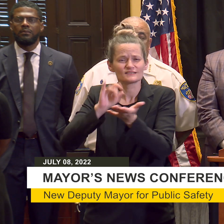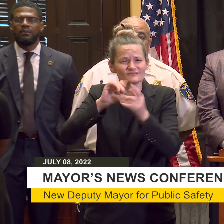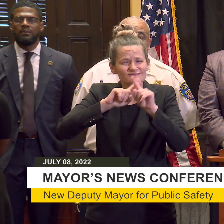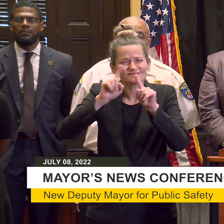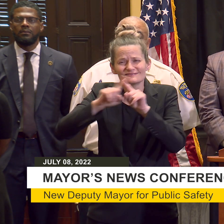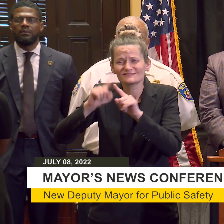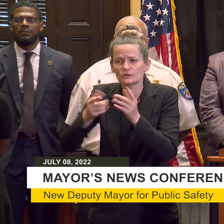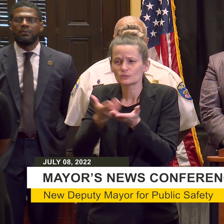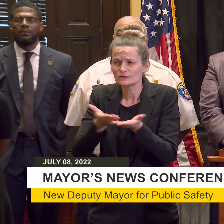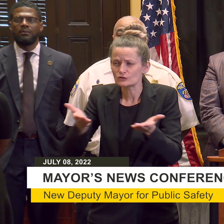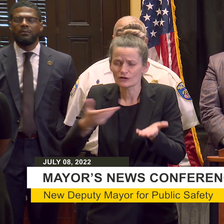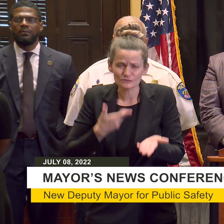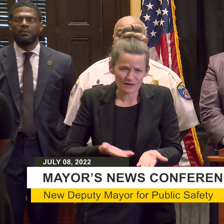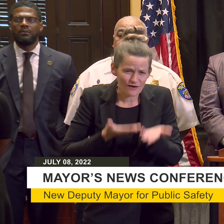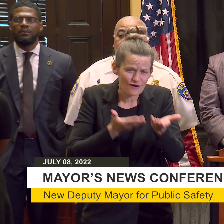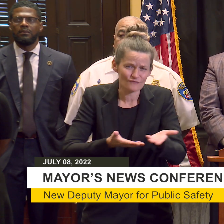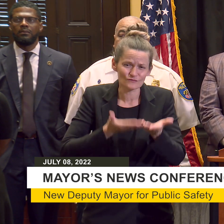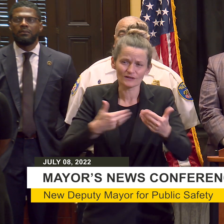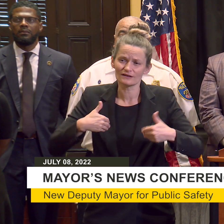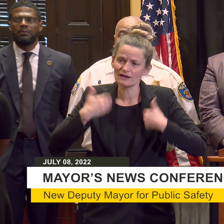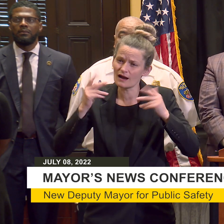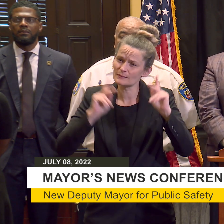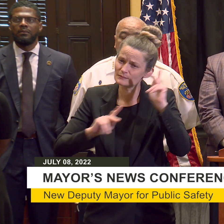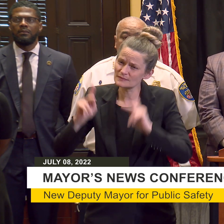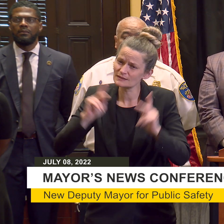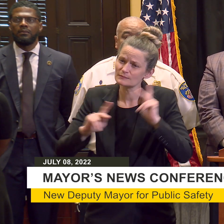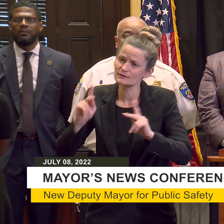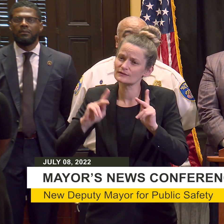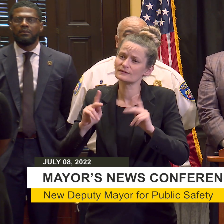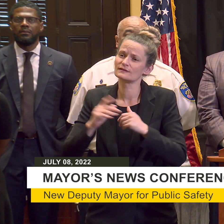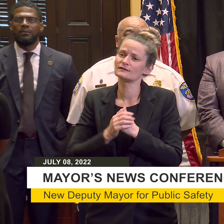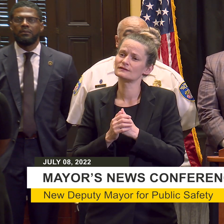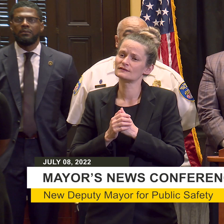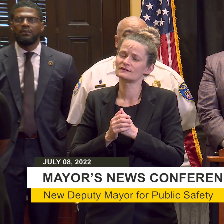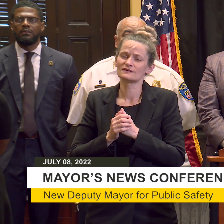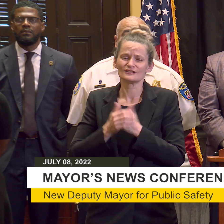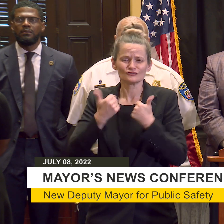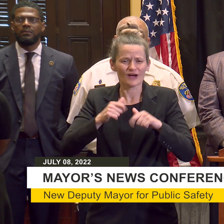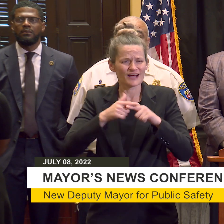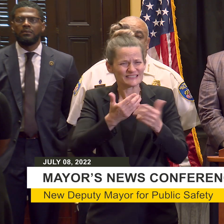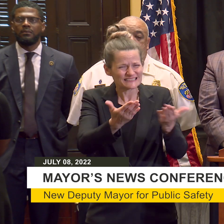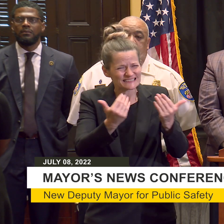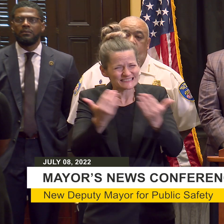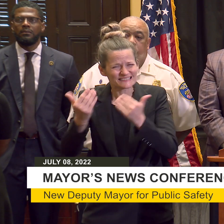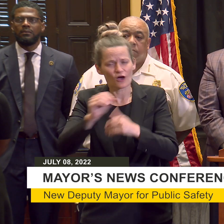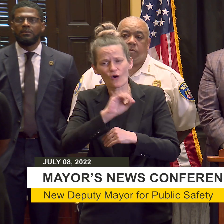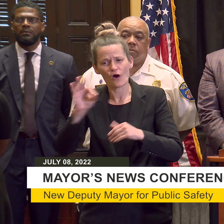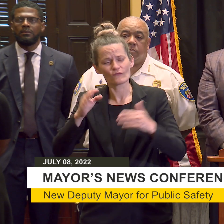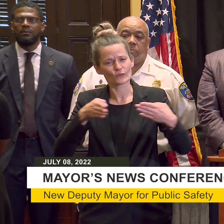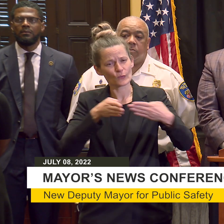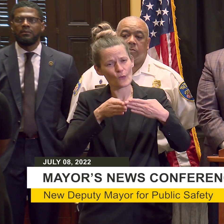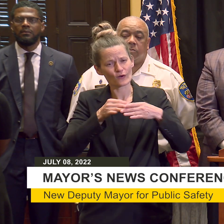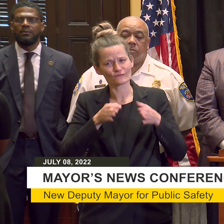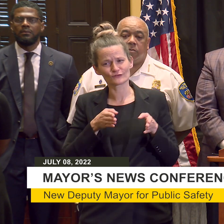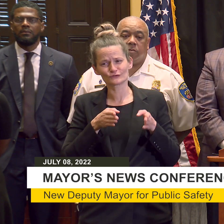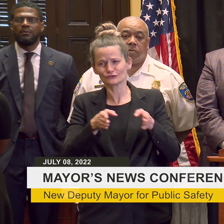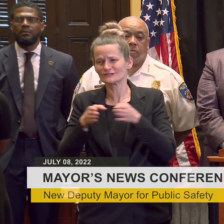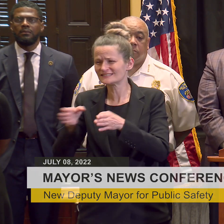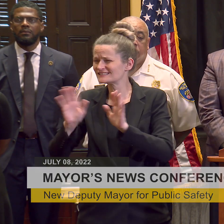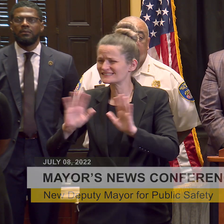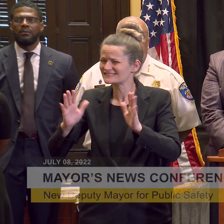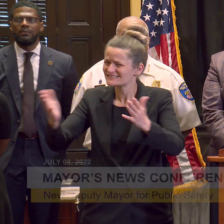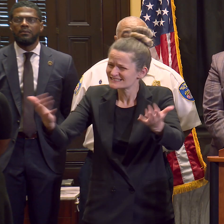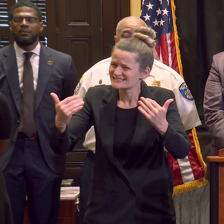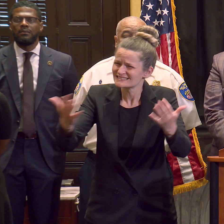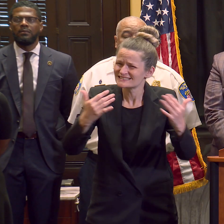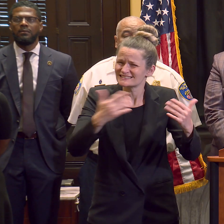you to get off of those corners. To the motorists and all those who have been impacted otherwise, we have been and we